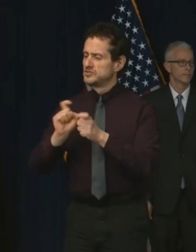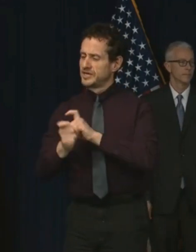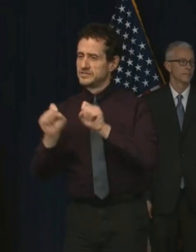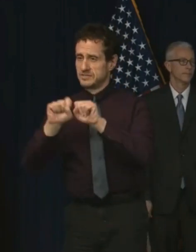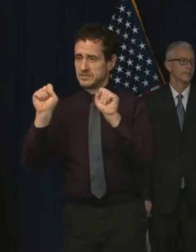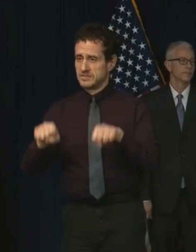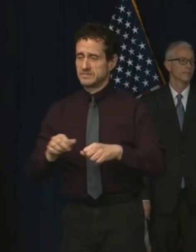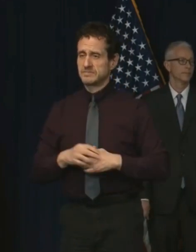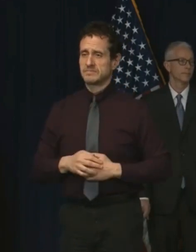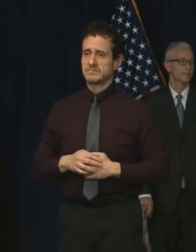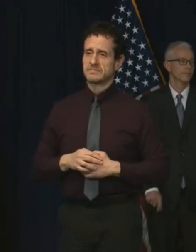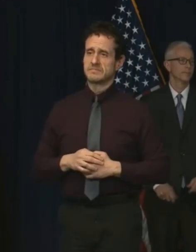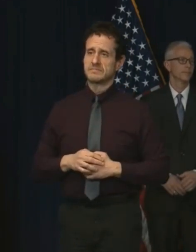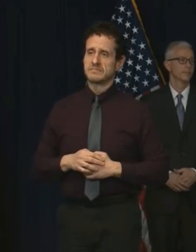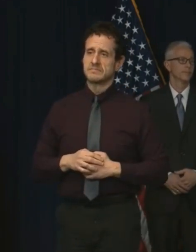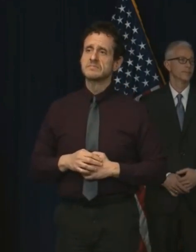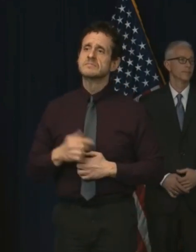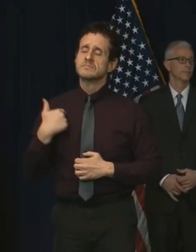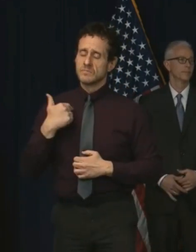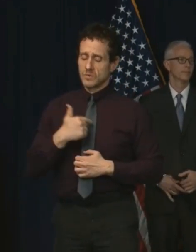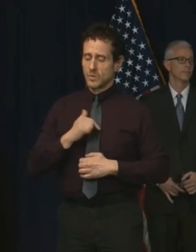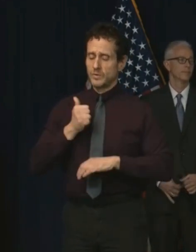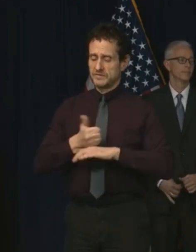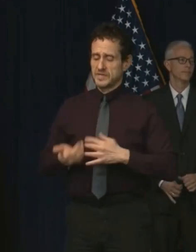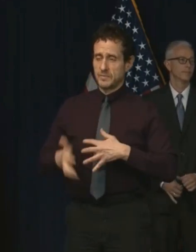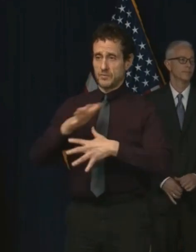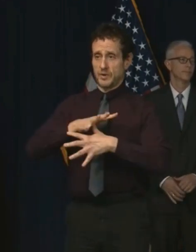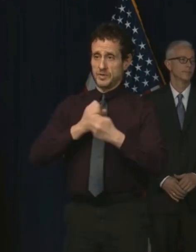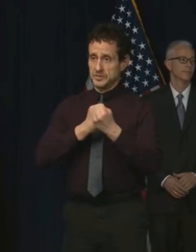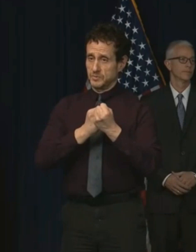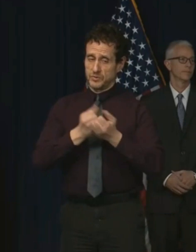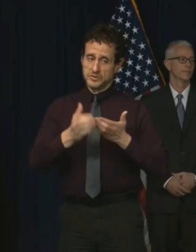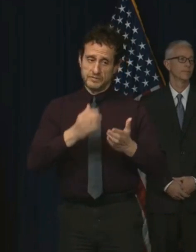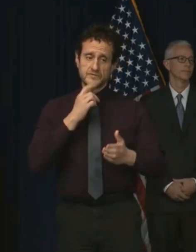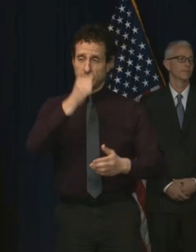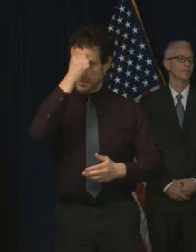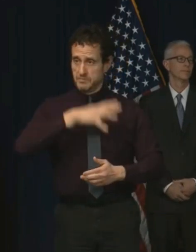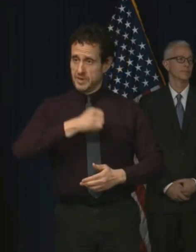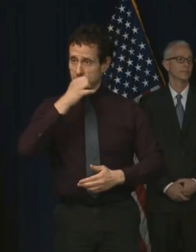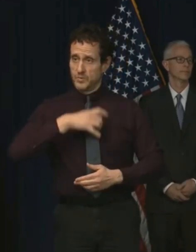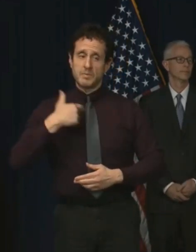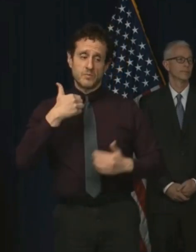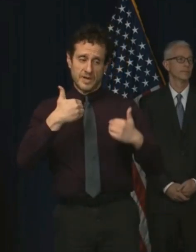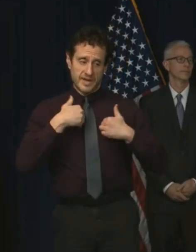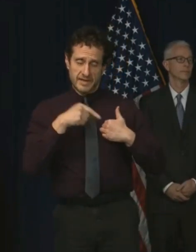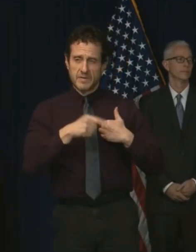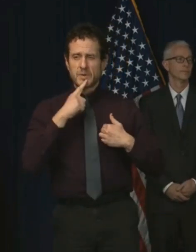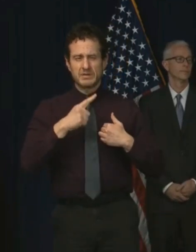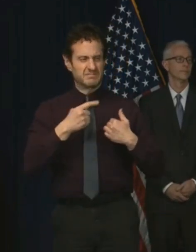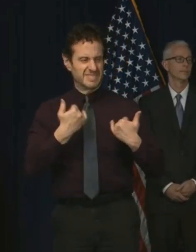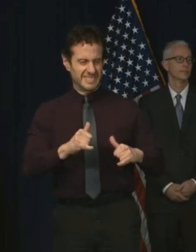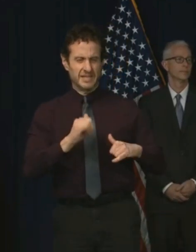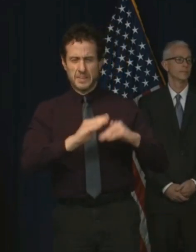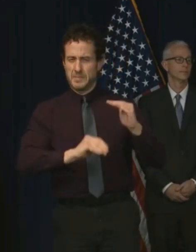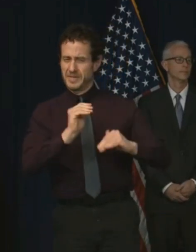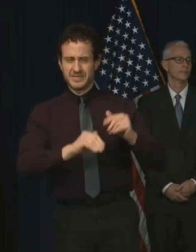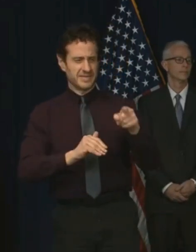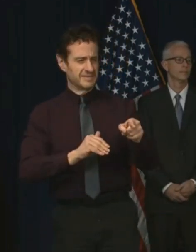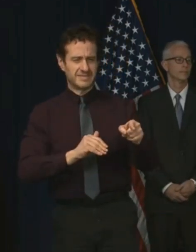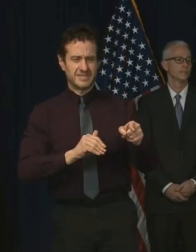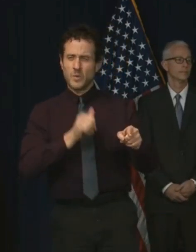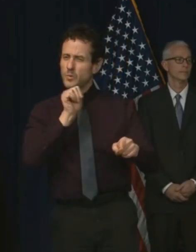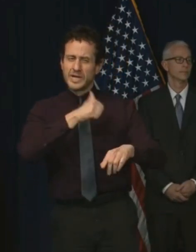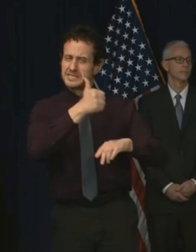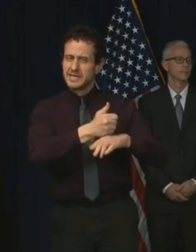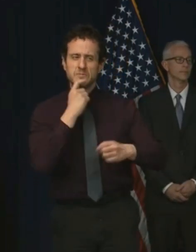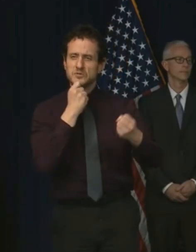while we have prioritized support services for the men and women in our care, we're still operating in facilities that were not built to support